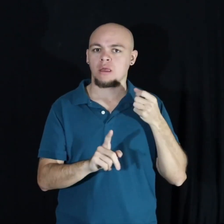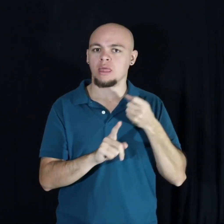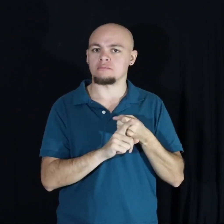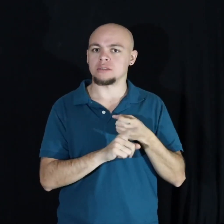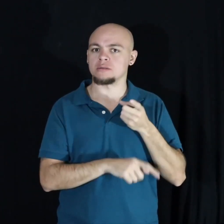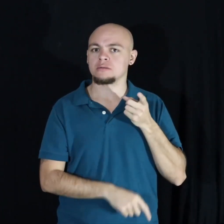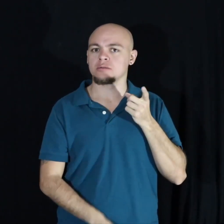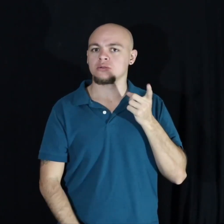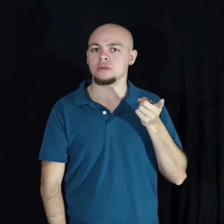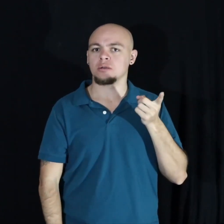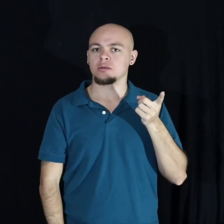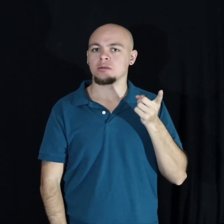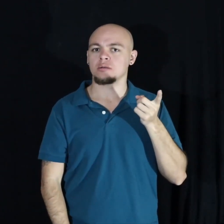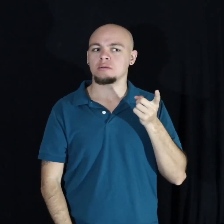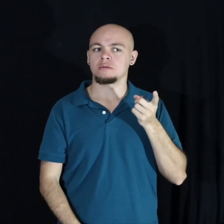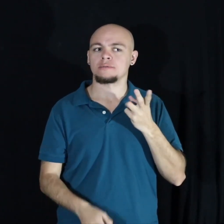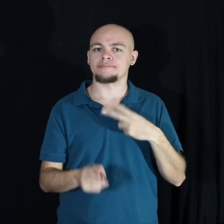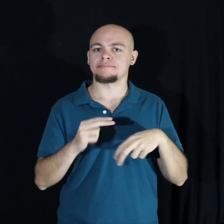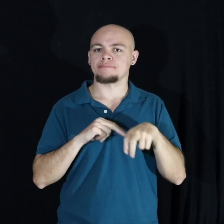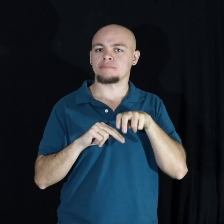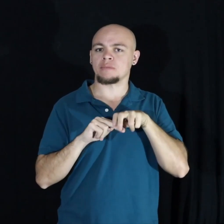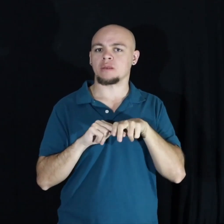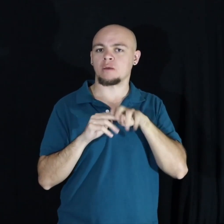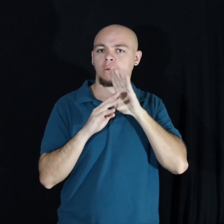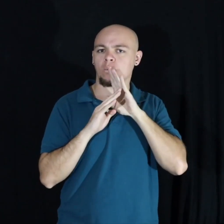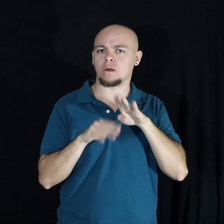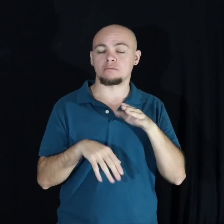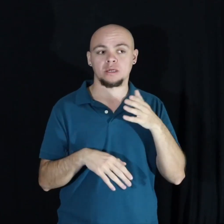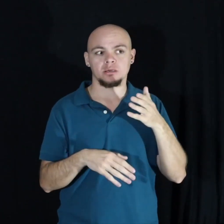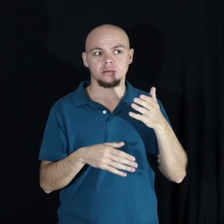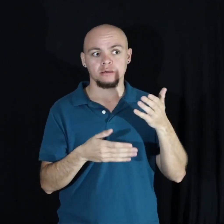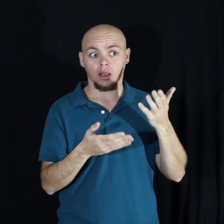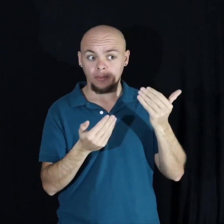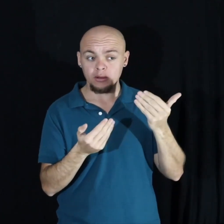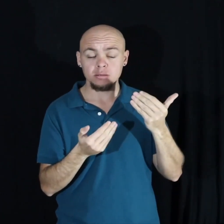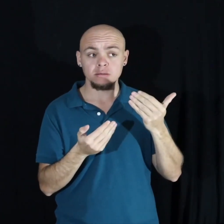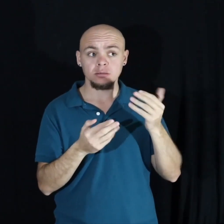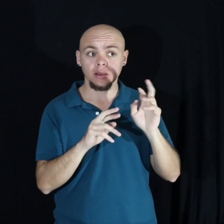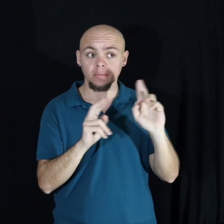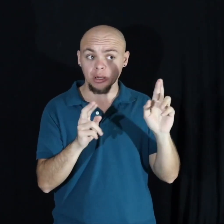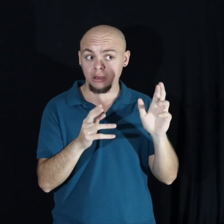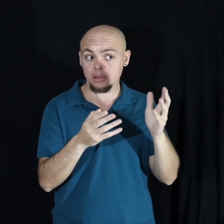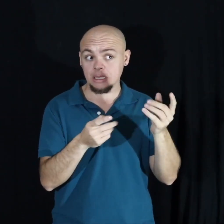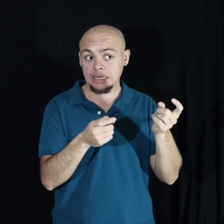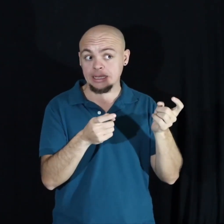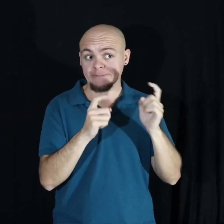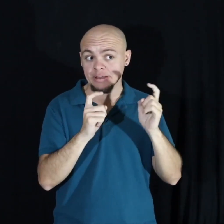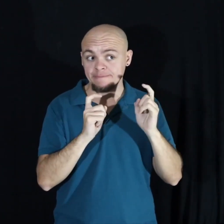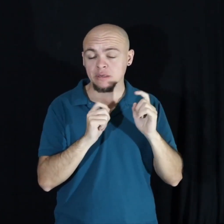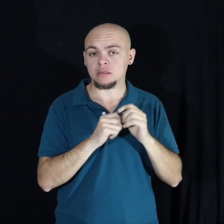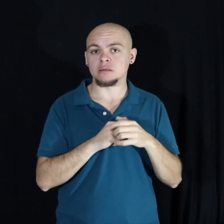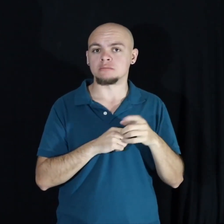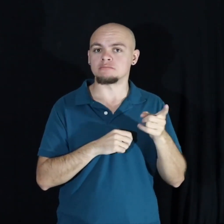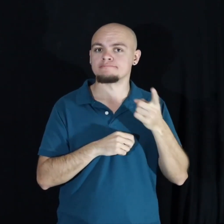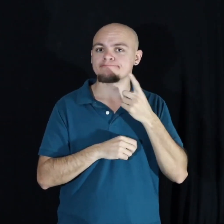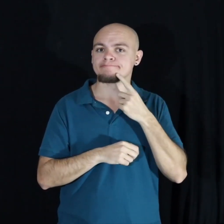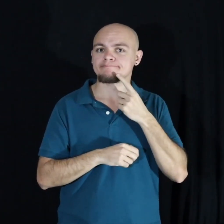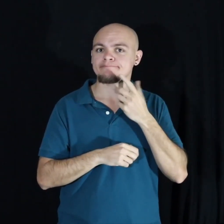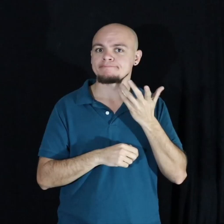stays quiet. And I'm over here like, come on, I'm ready. Give it to me. And she says,